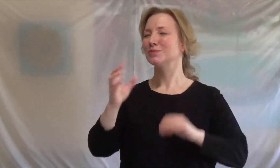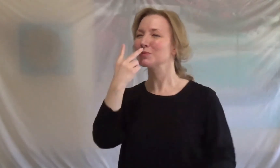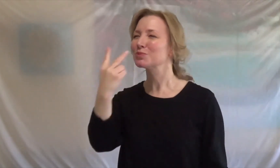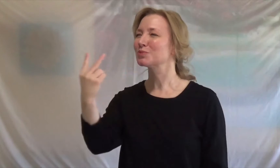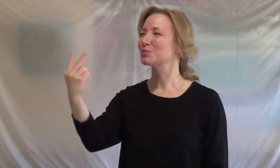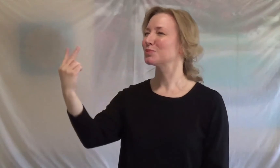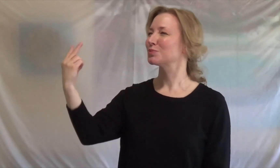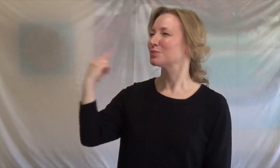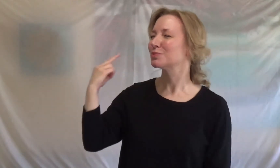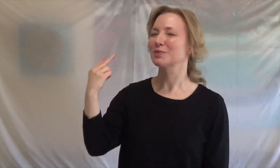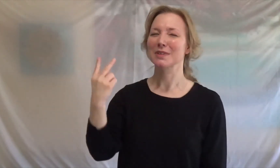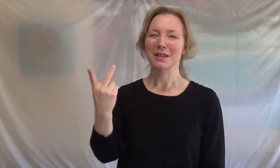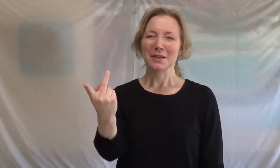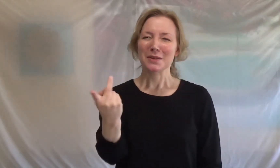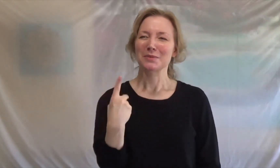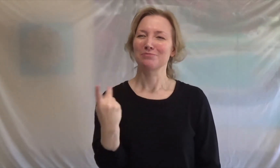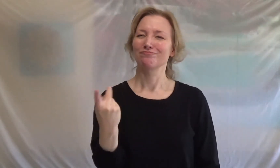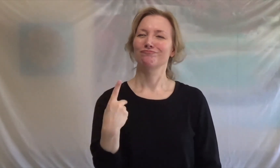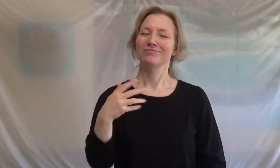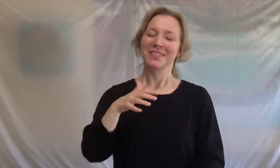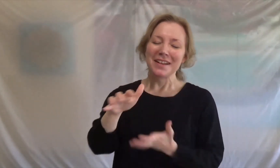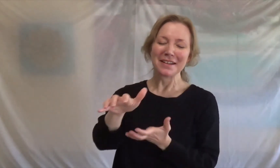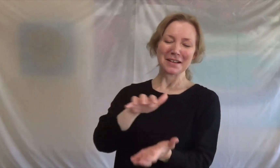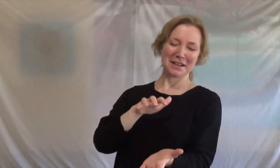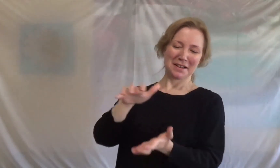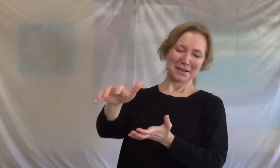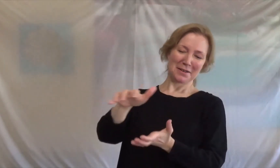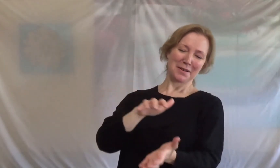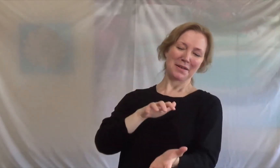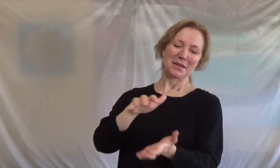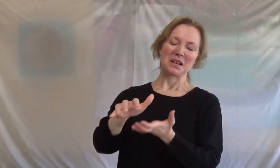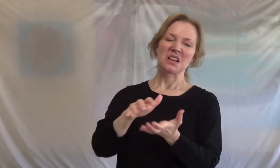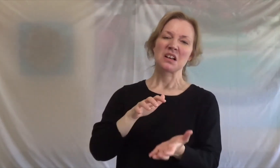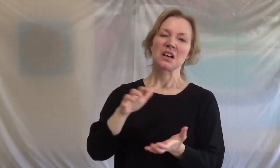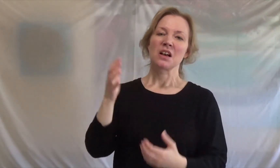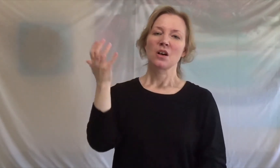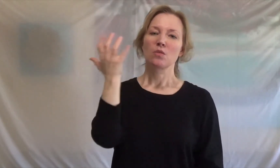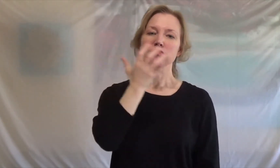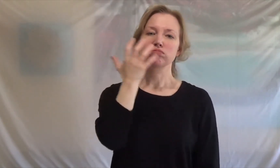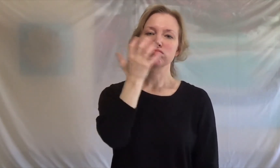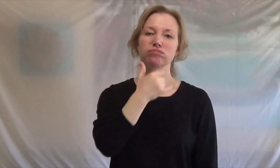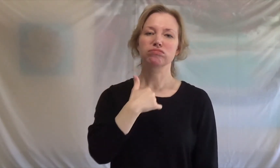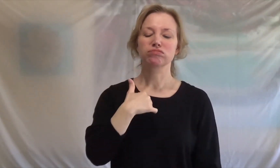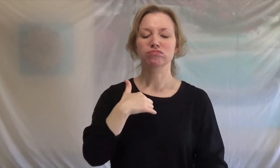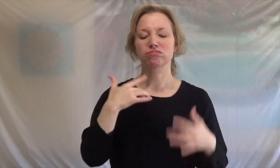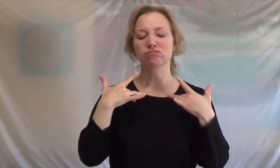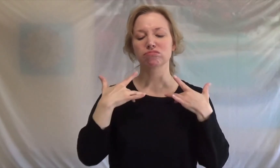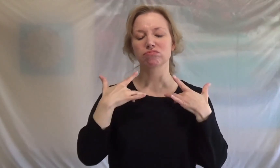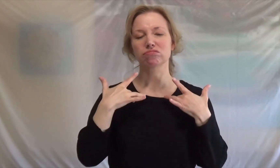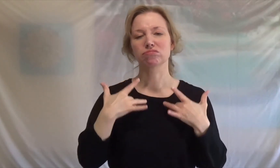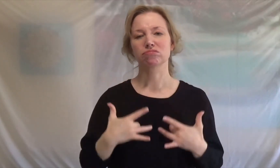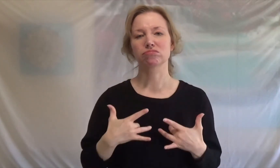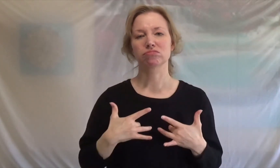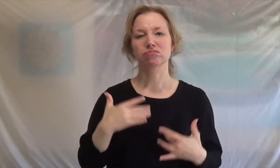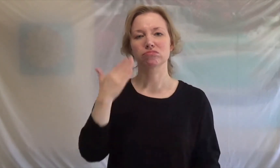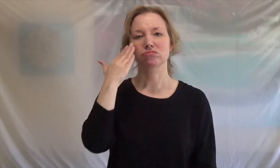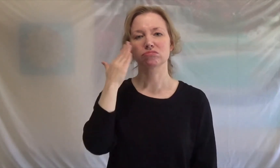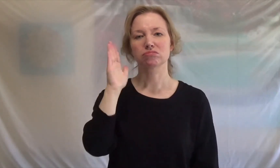laughing over all the noise God, I'm so blue, no we're still